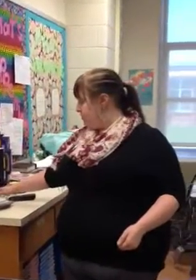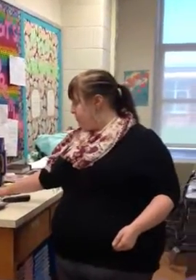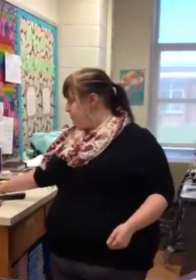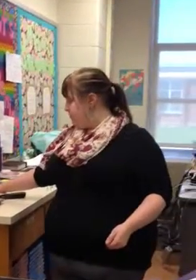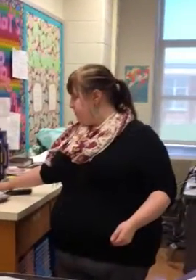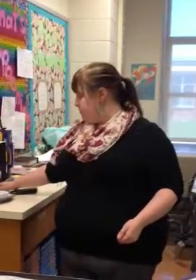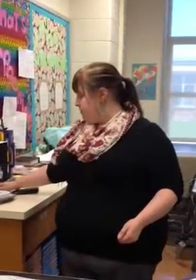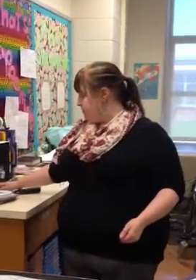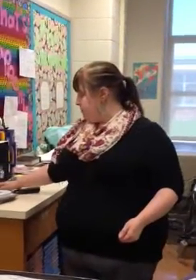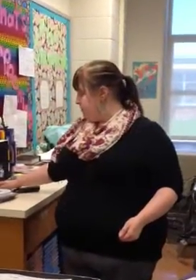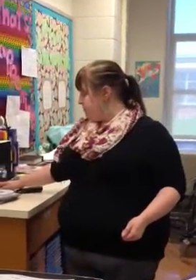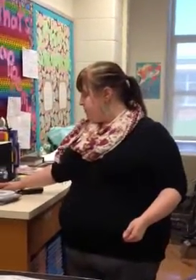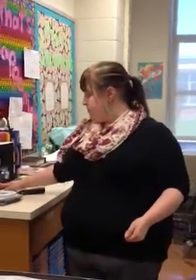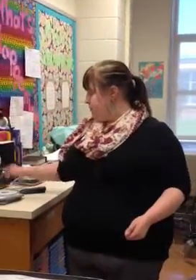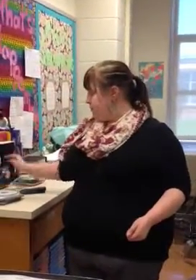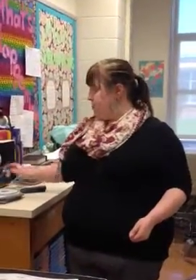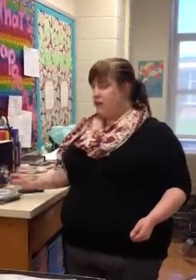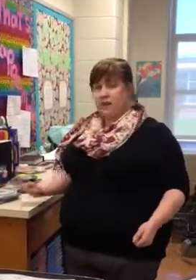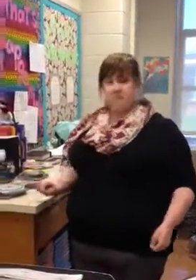show why